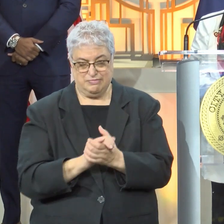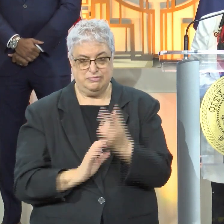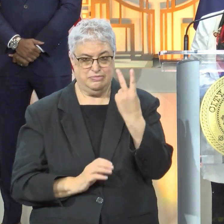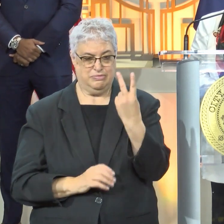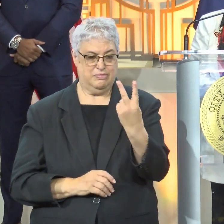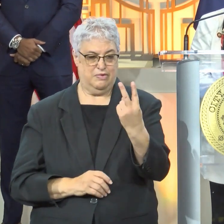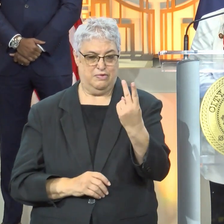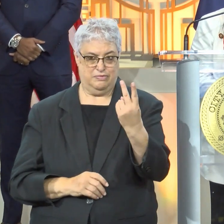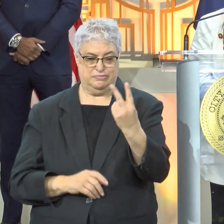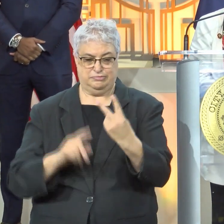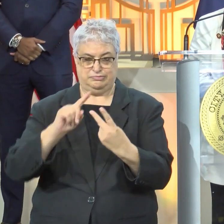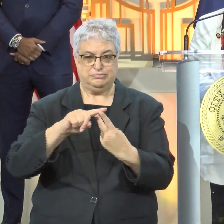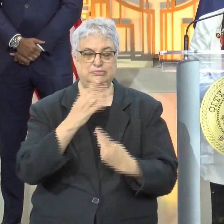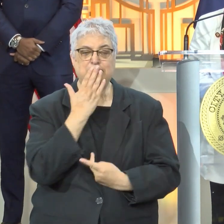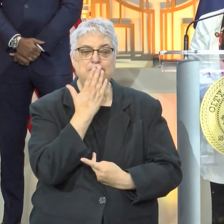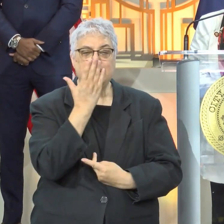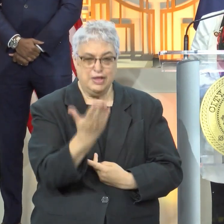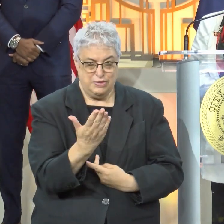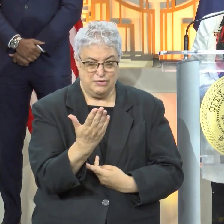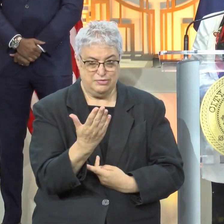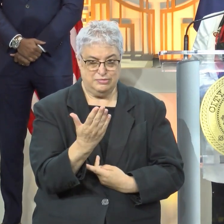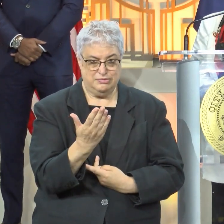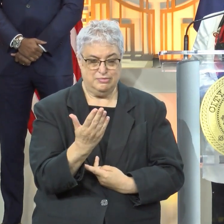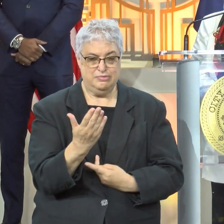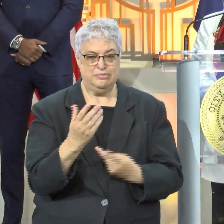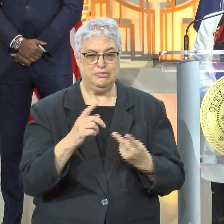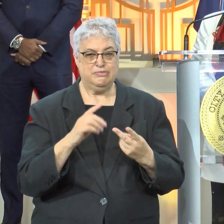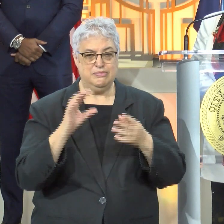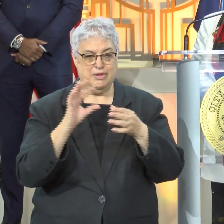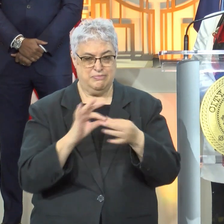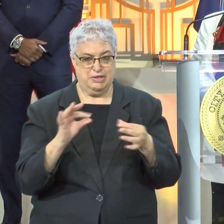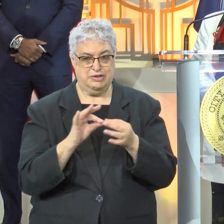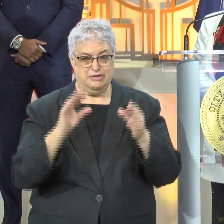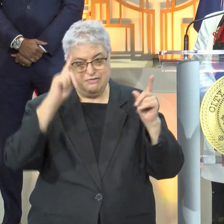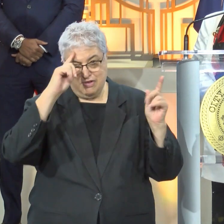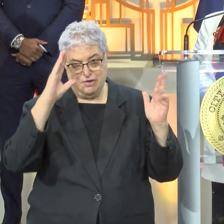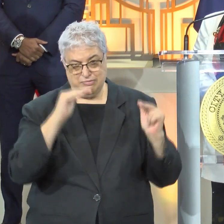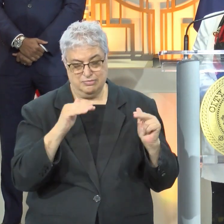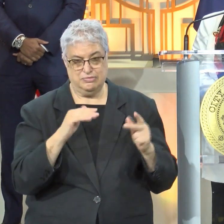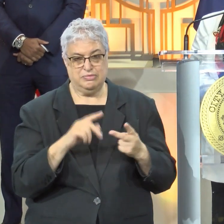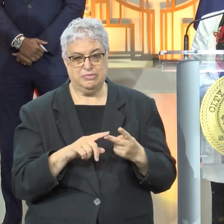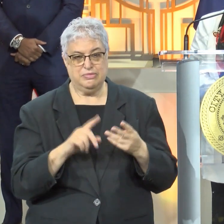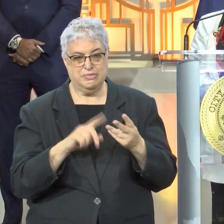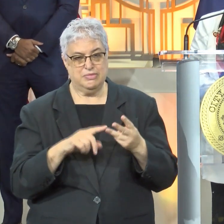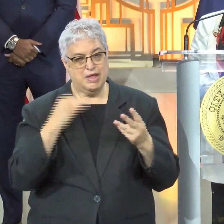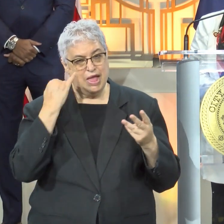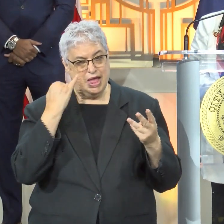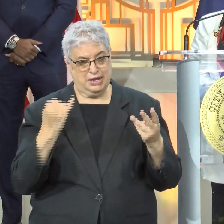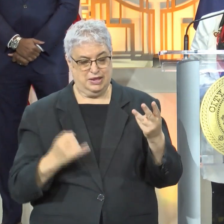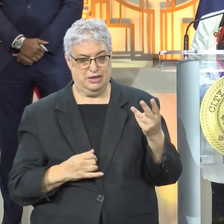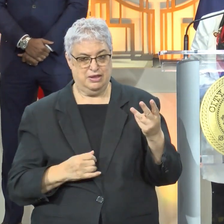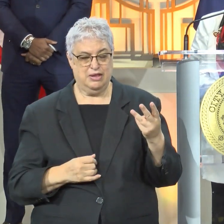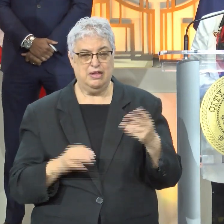that we must focus on. A thank you, a message of hope from Mickey Leland, and the idea that